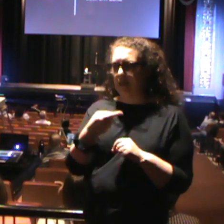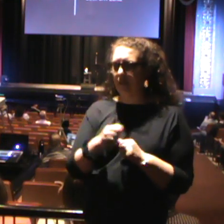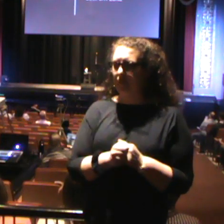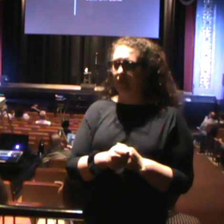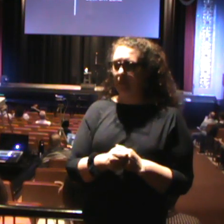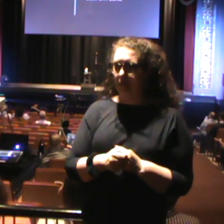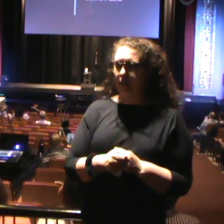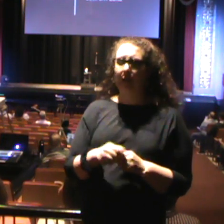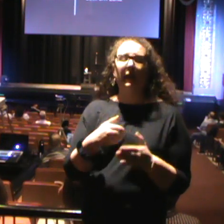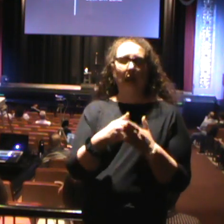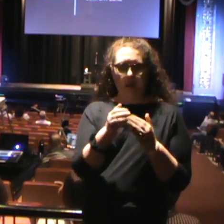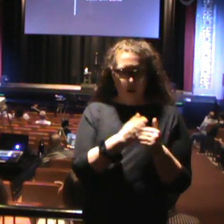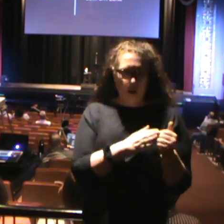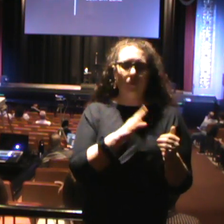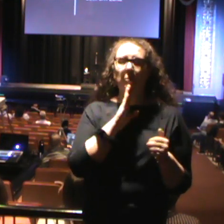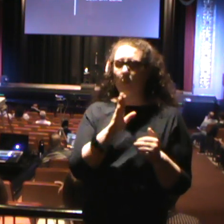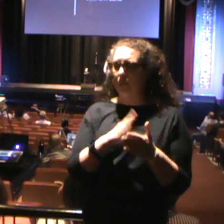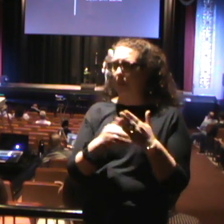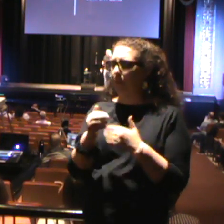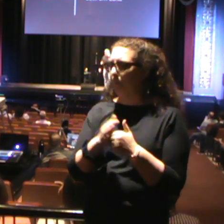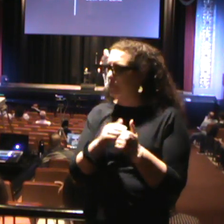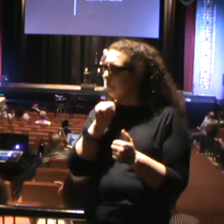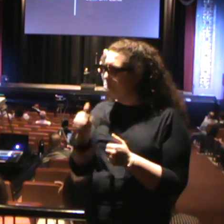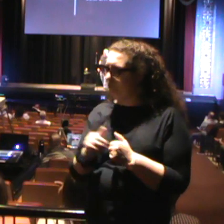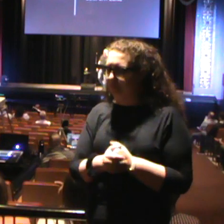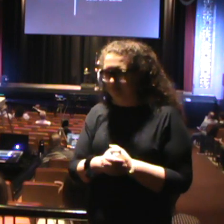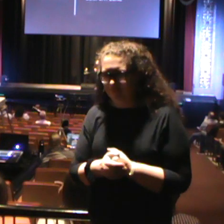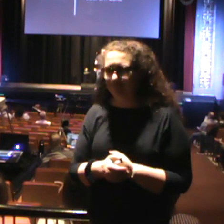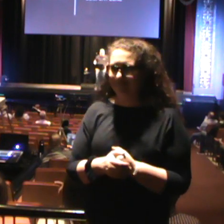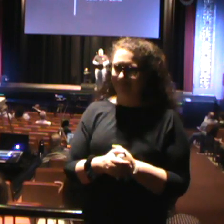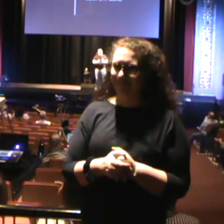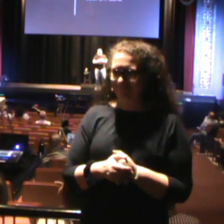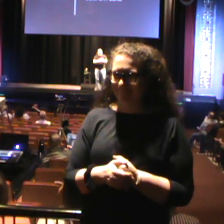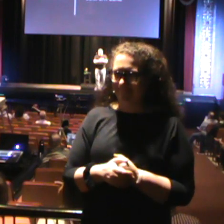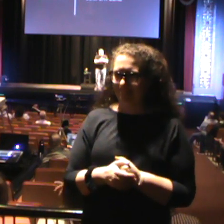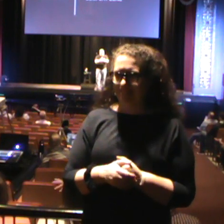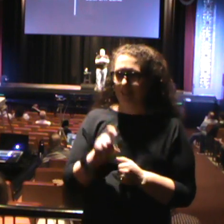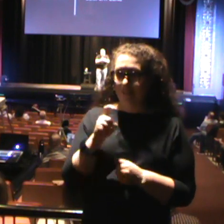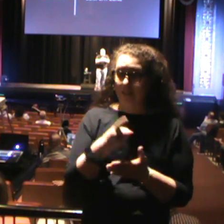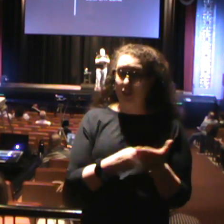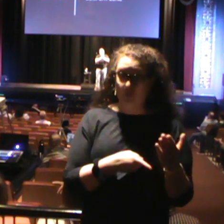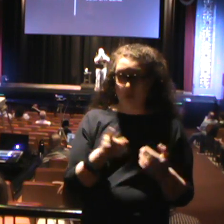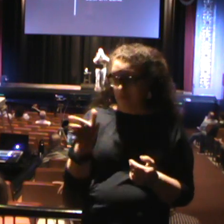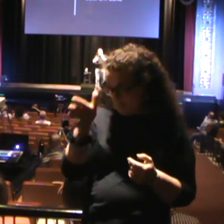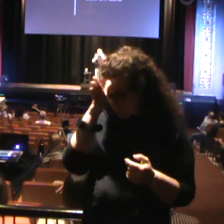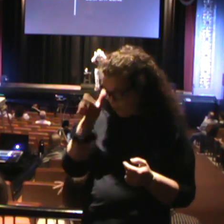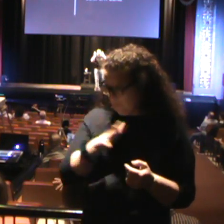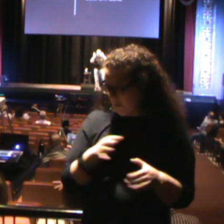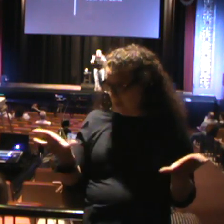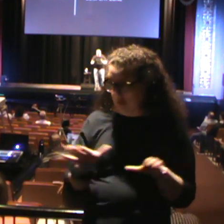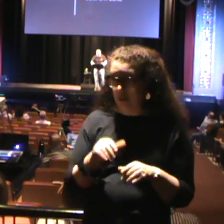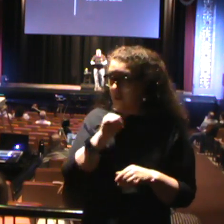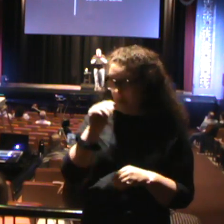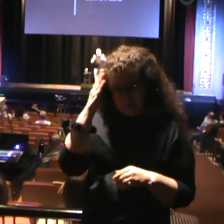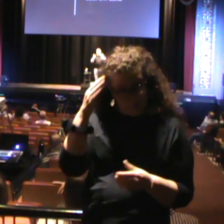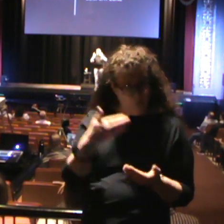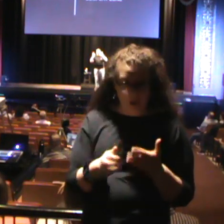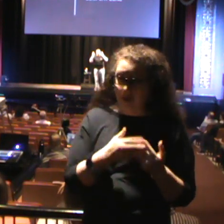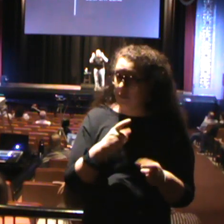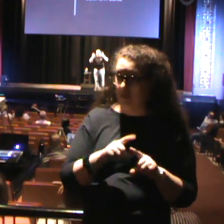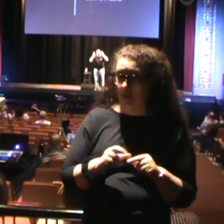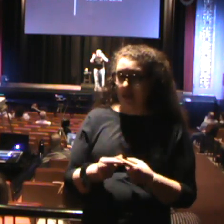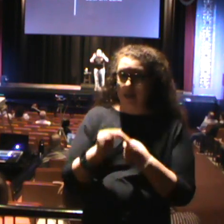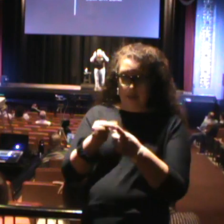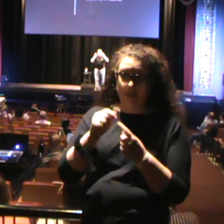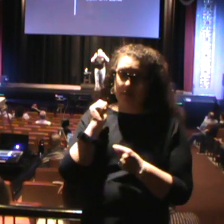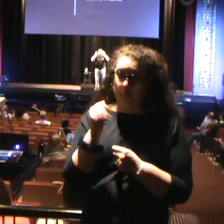comfortable being uncomfortable. This is what these guys do. They didn't know anything but fishing. It's